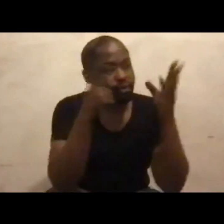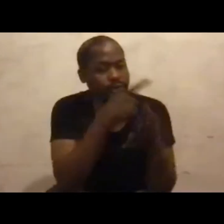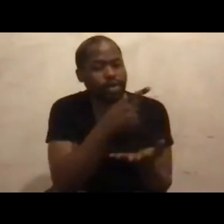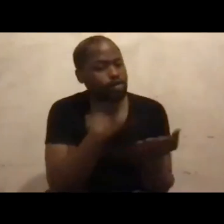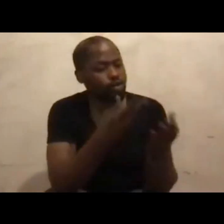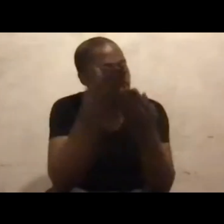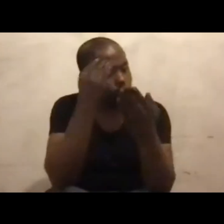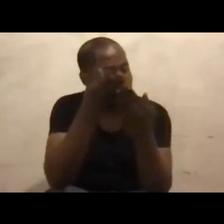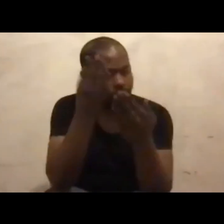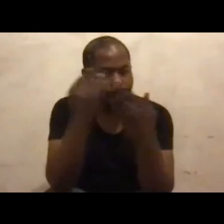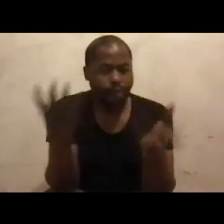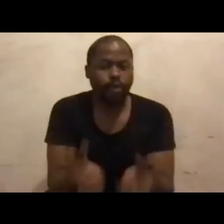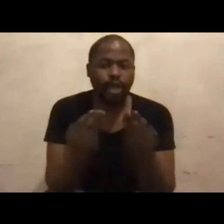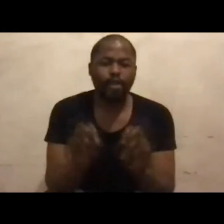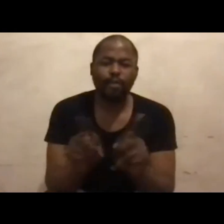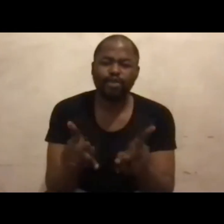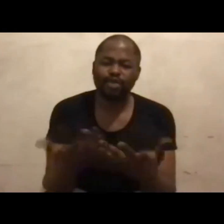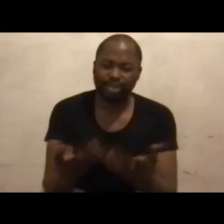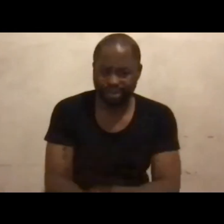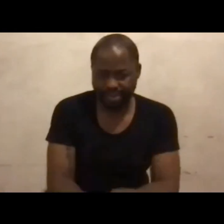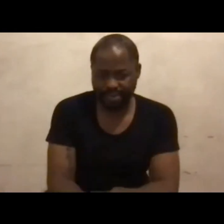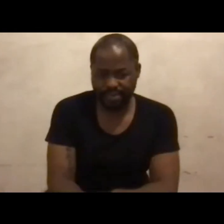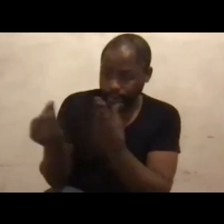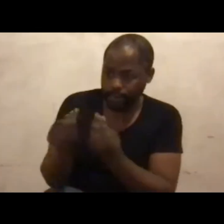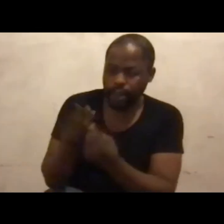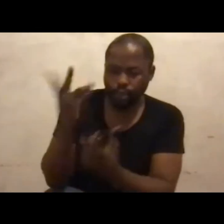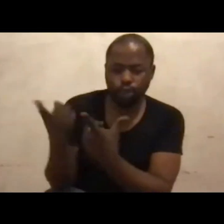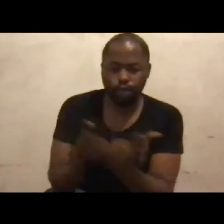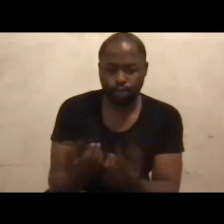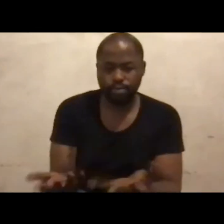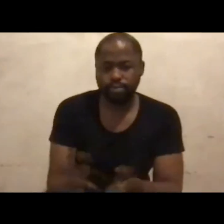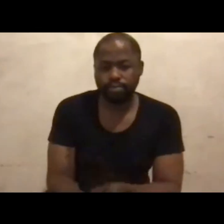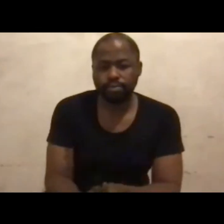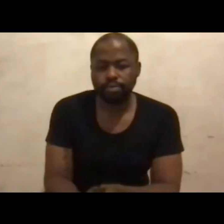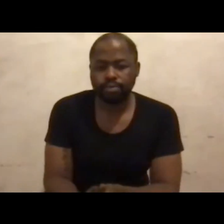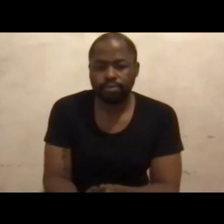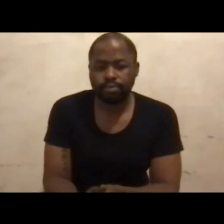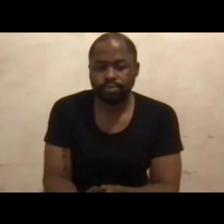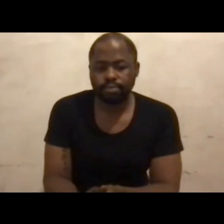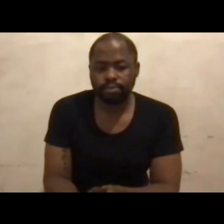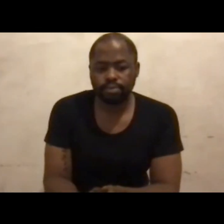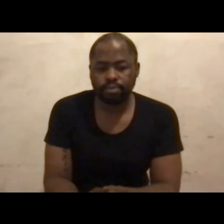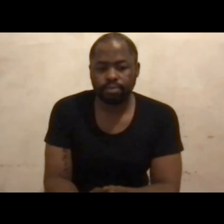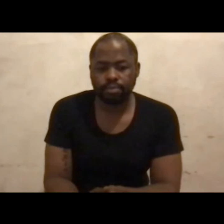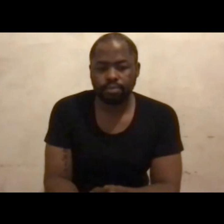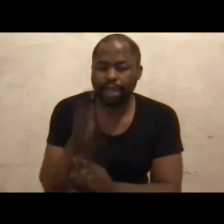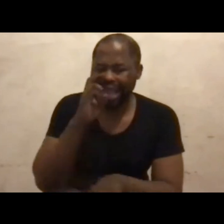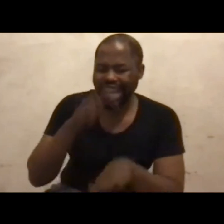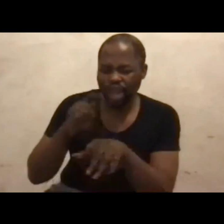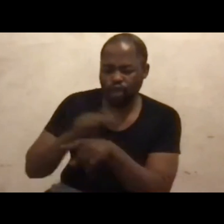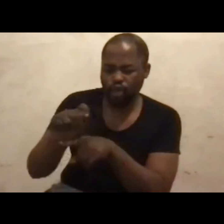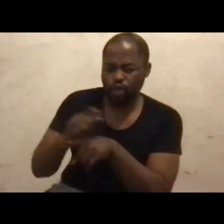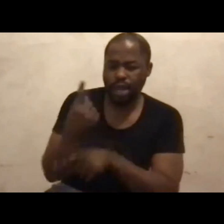confidence in knowing that when they want, they will get. I think that people with disabilities need to train themselves as from today.